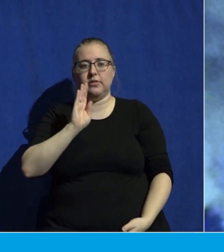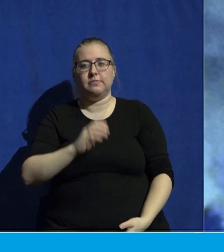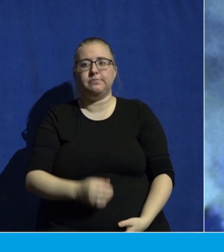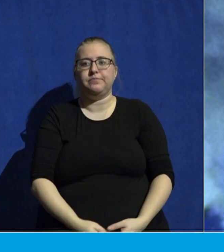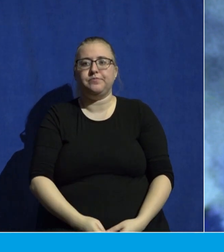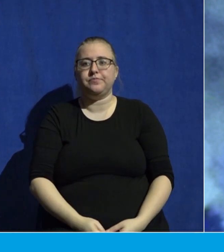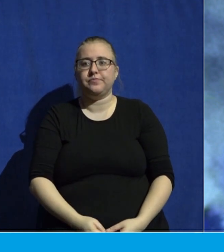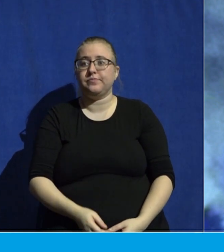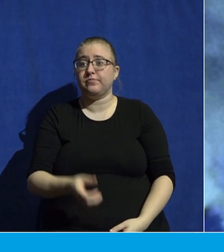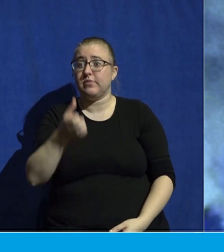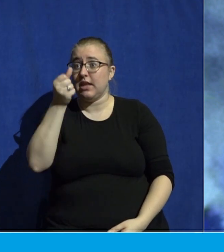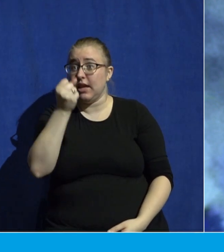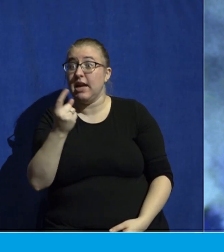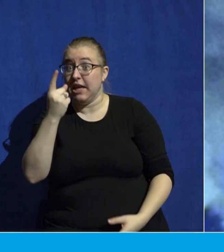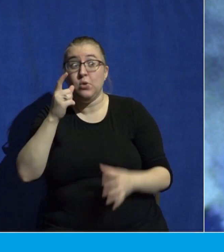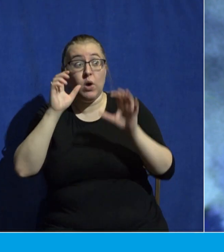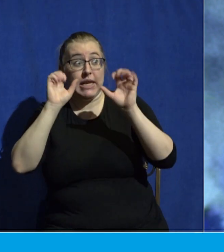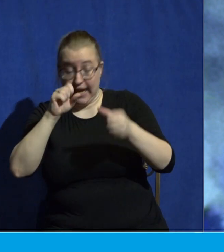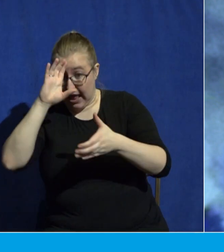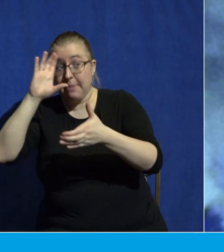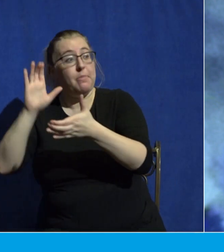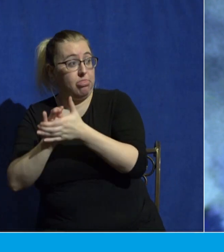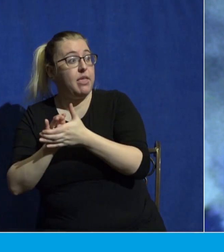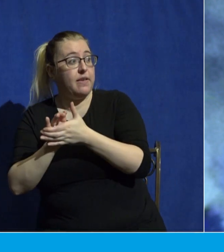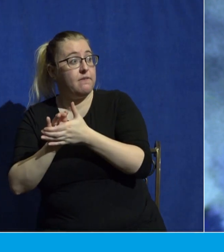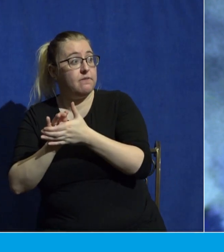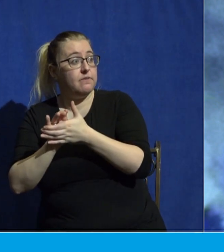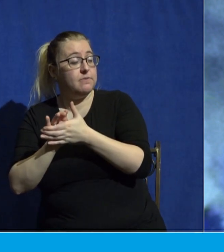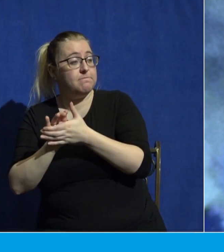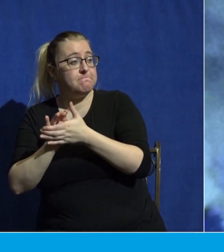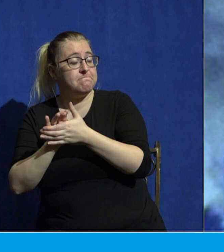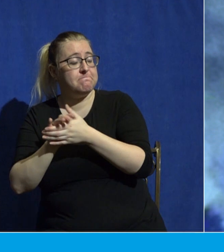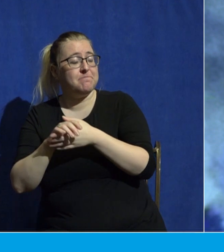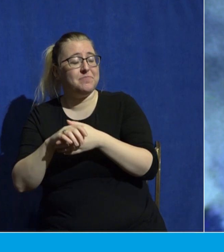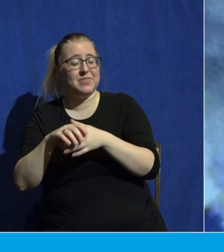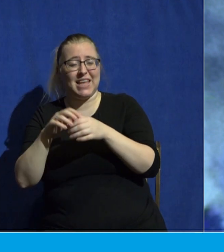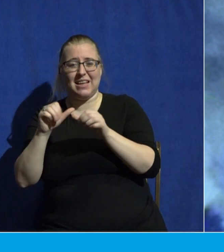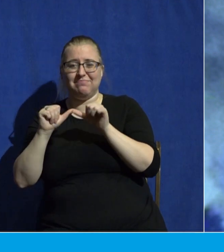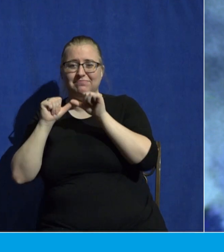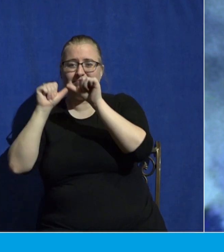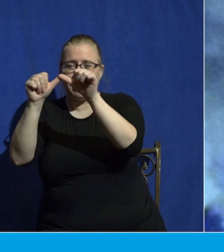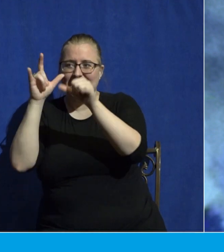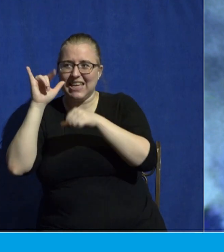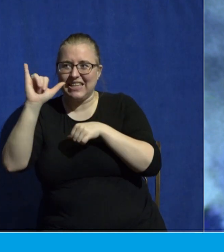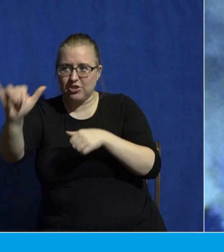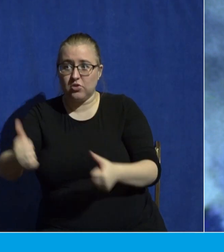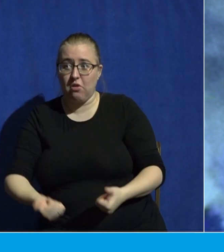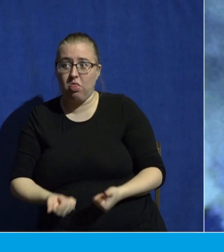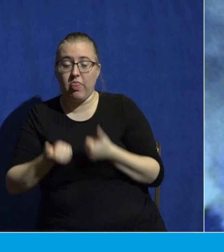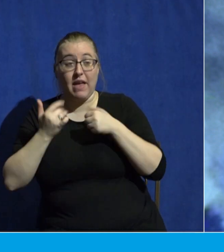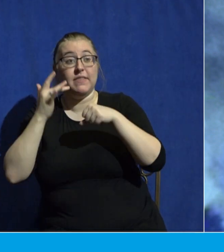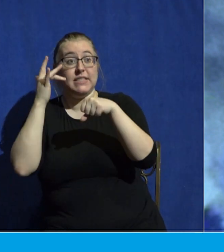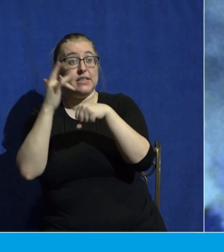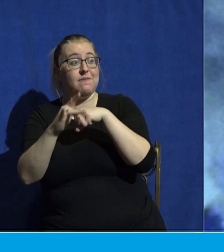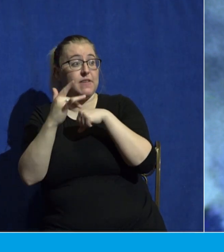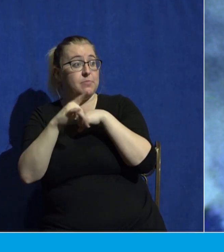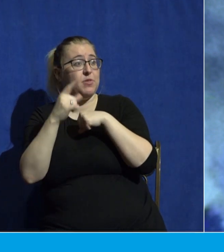anyone can get in on this. Eternal life is available to anyone who believes in